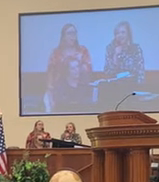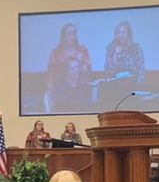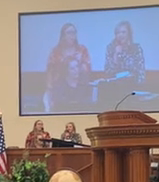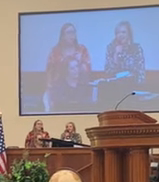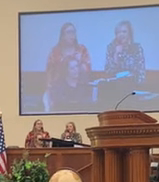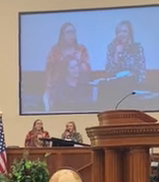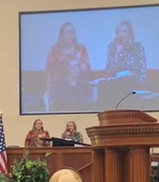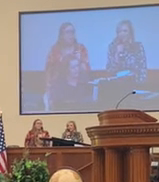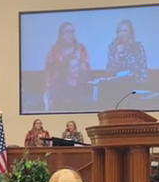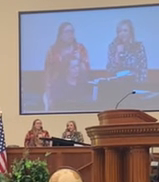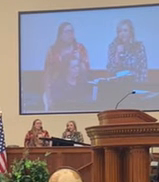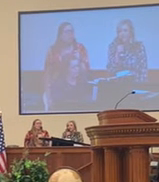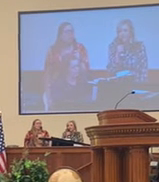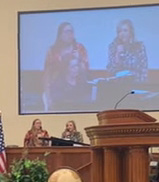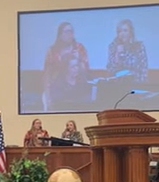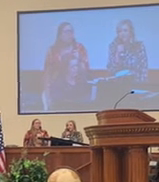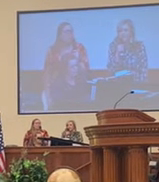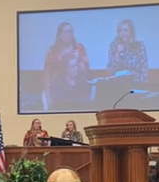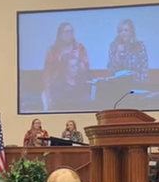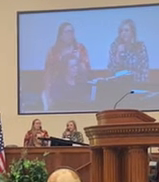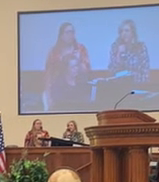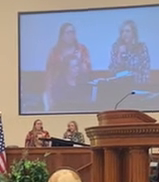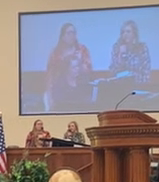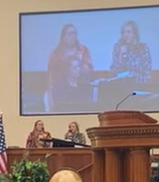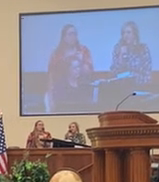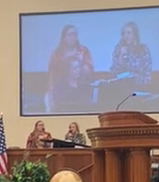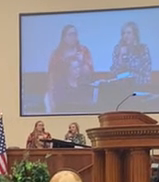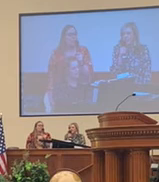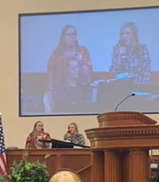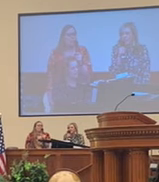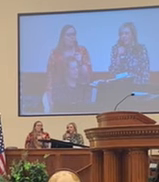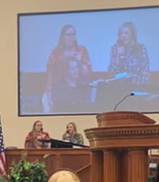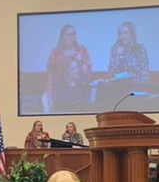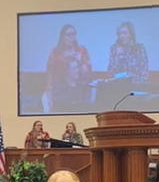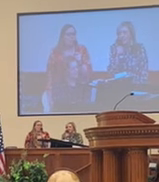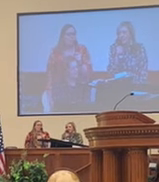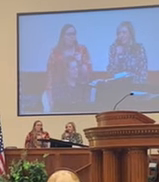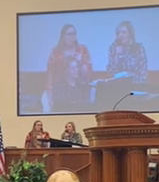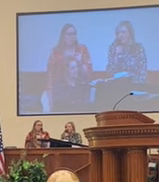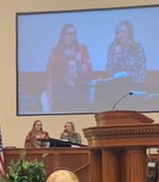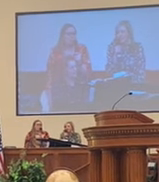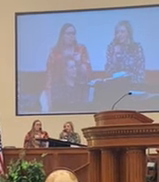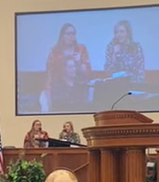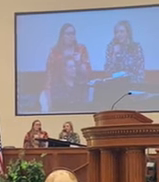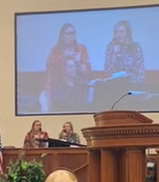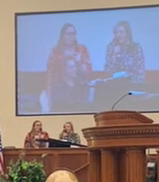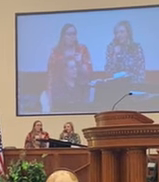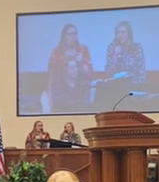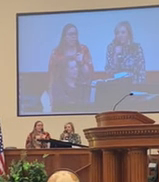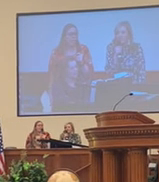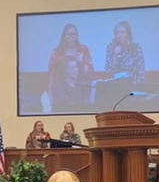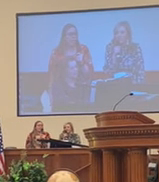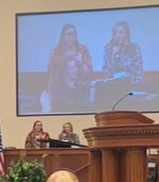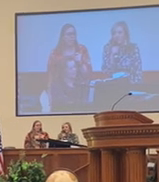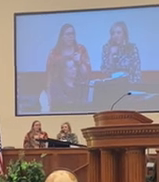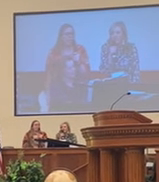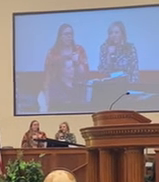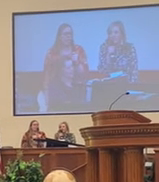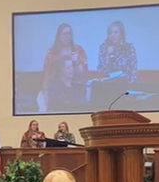life Brought me from the darkness Into glorious